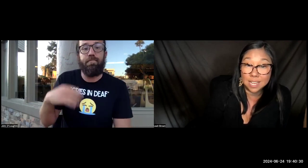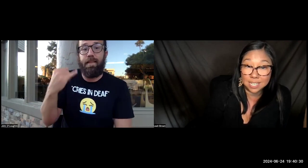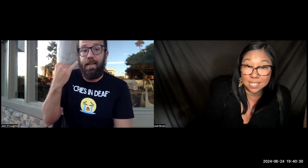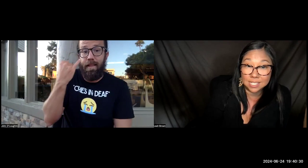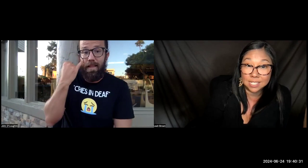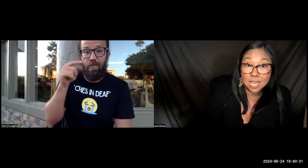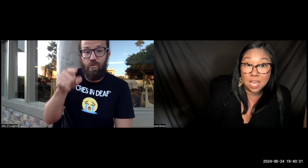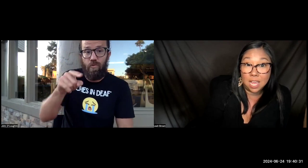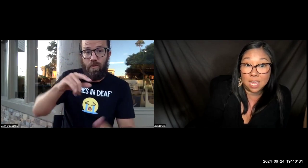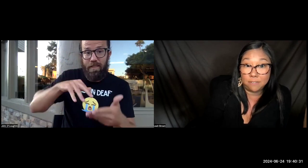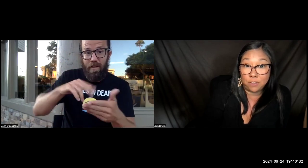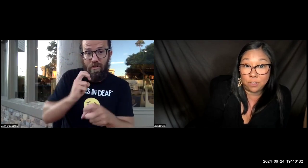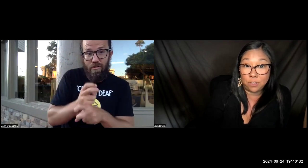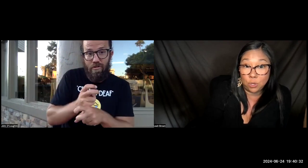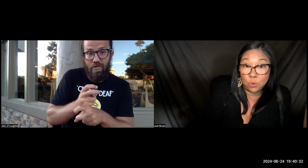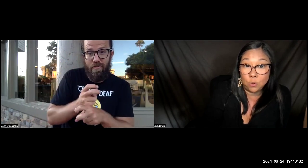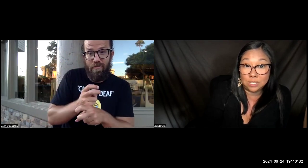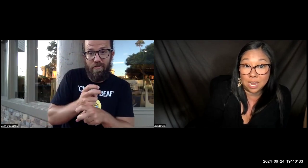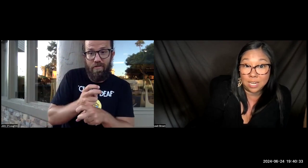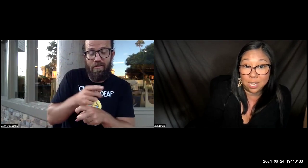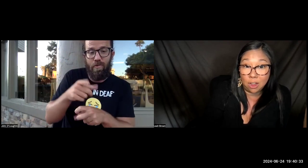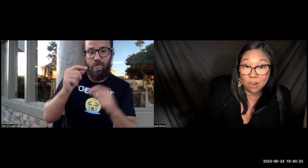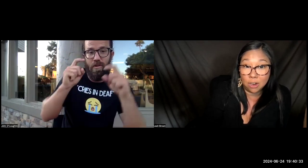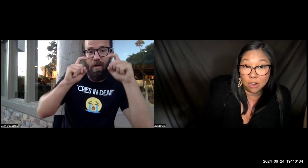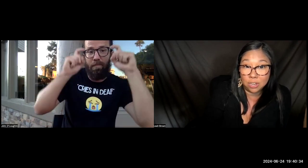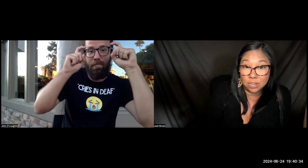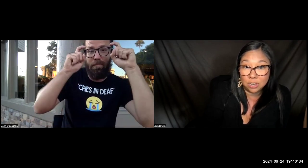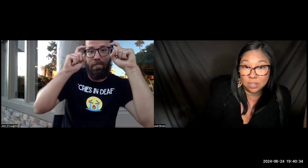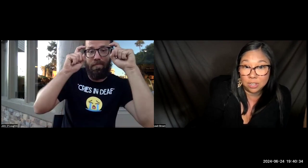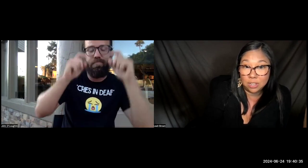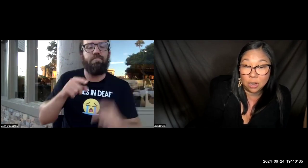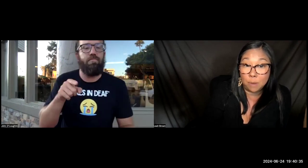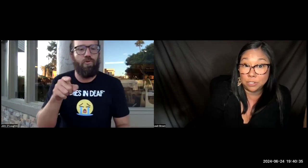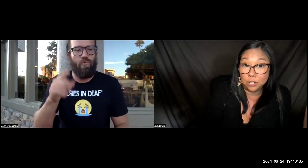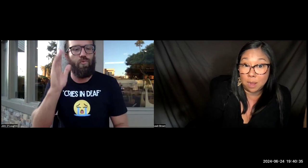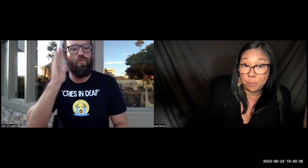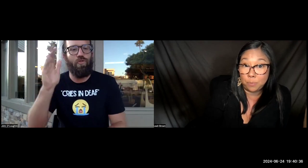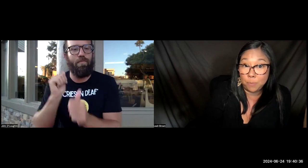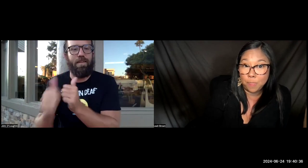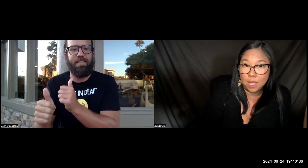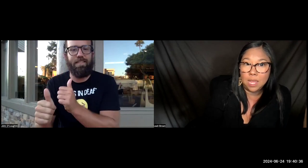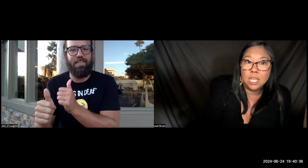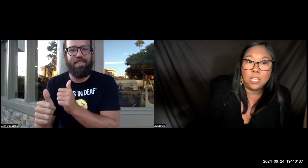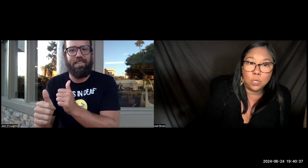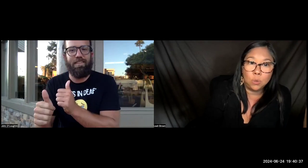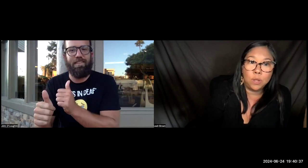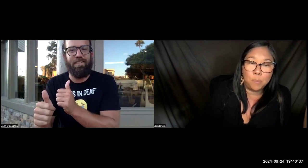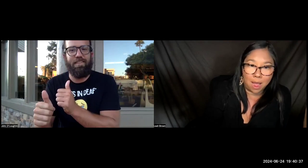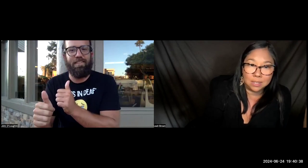sentence, if you study hard, your eyebrows are up, you will pass